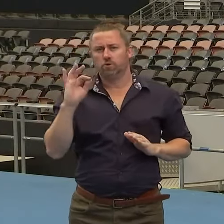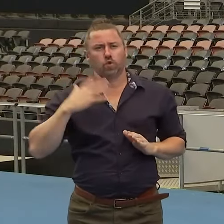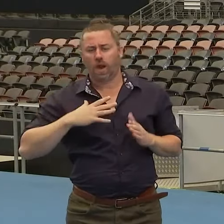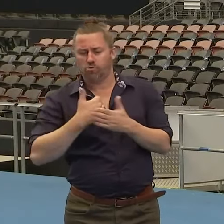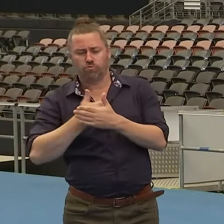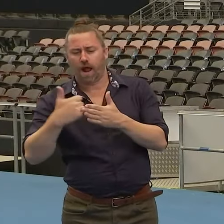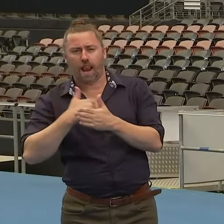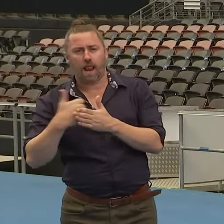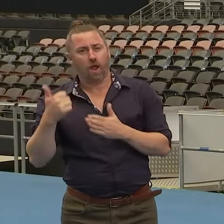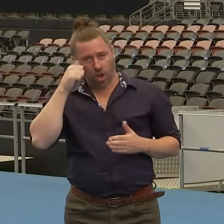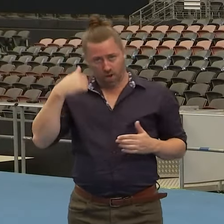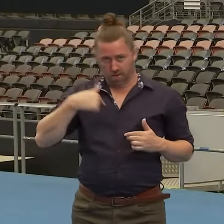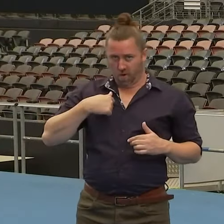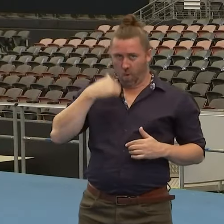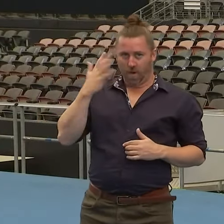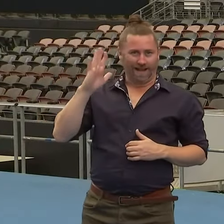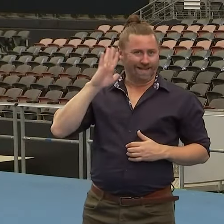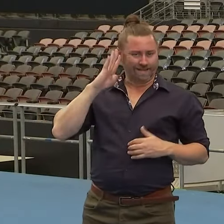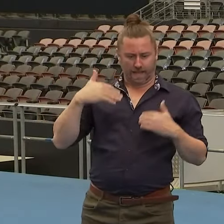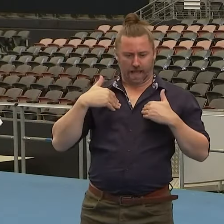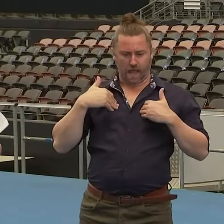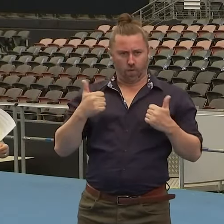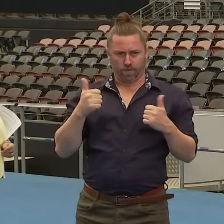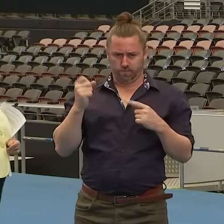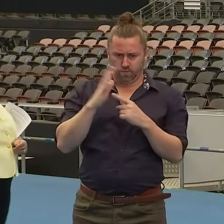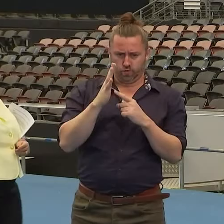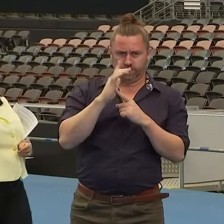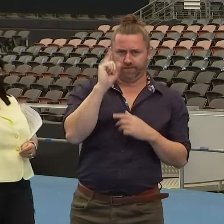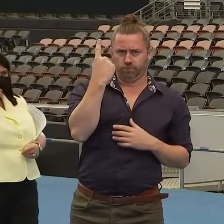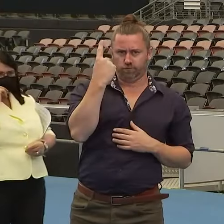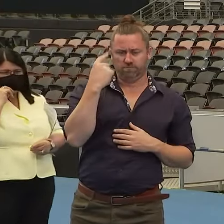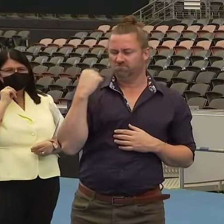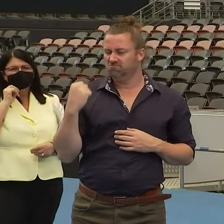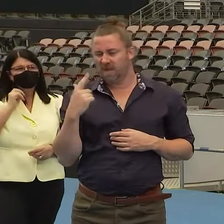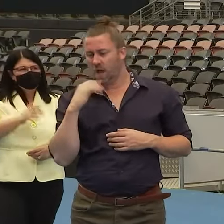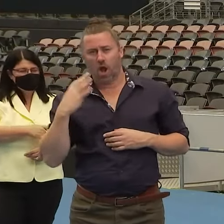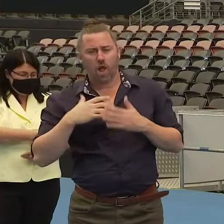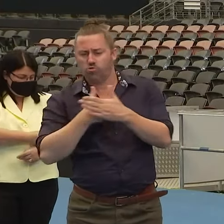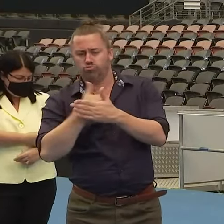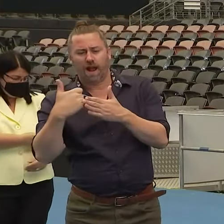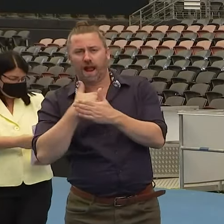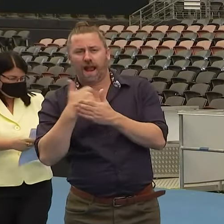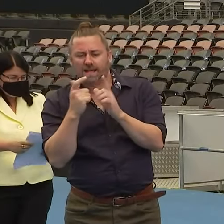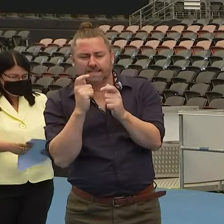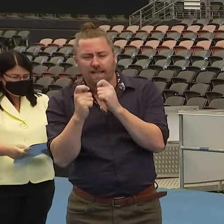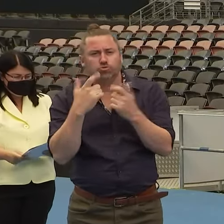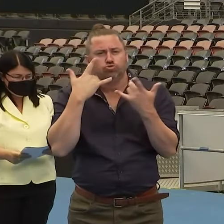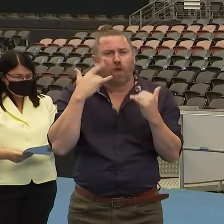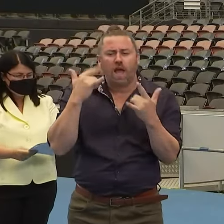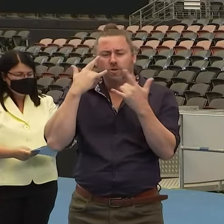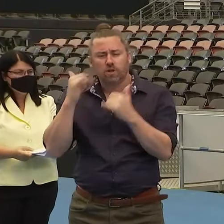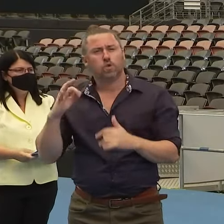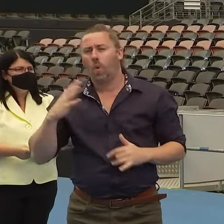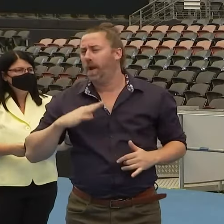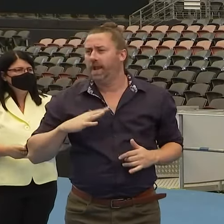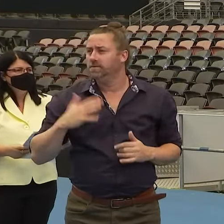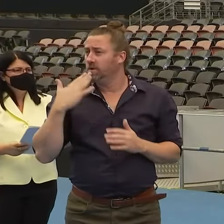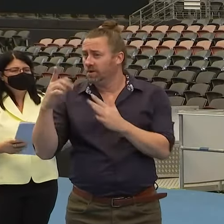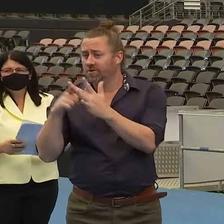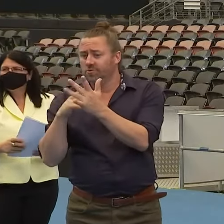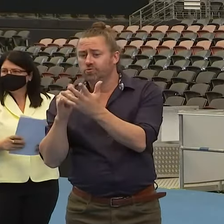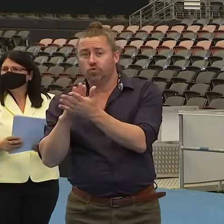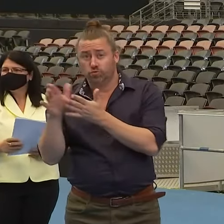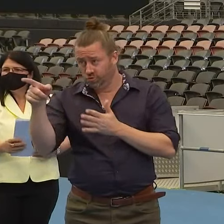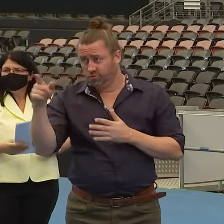take the health advice. I'm very proud of taking the health advice, and there was no health advice to say that, but we think we've reached a good, Josh, good middle